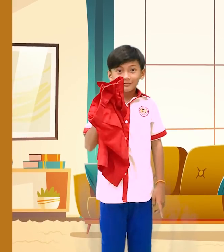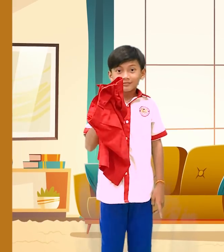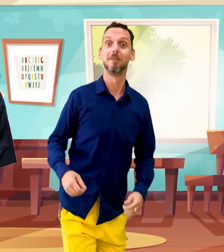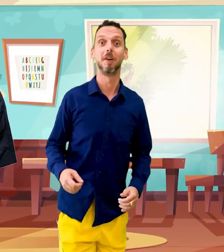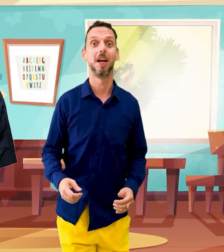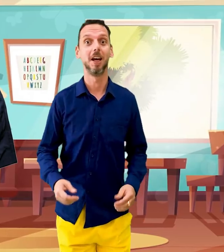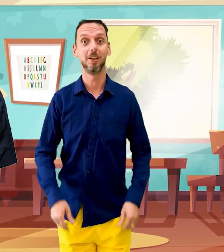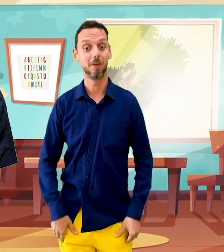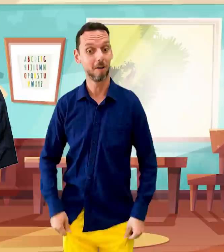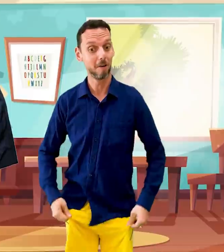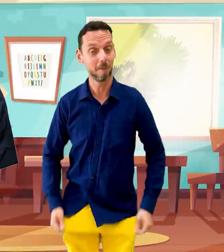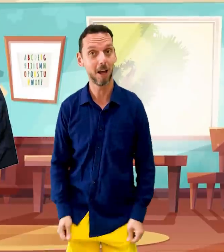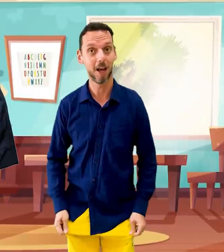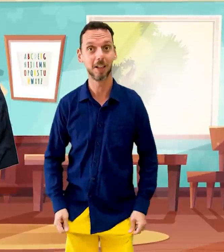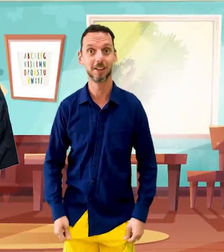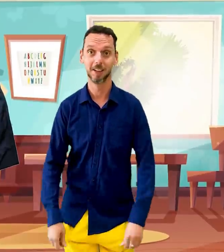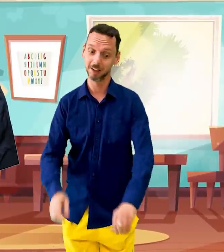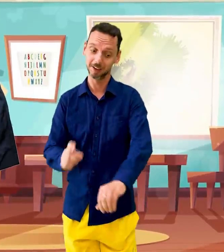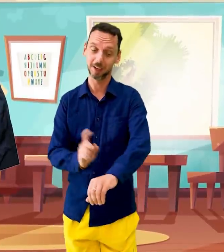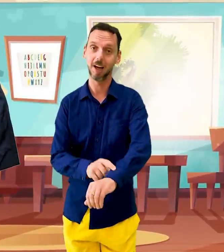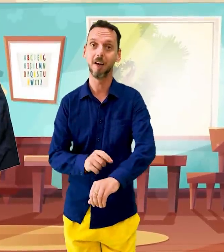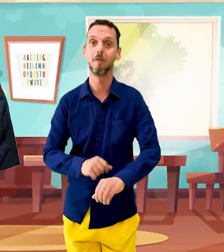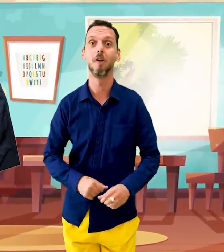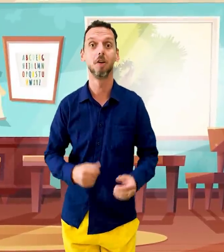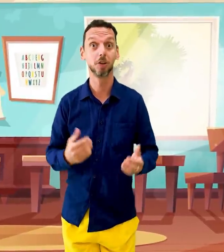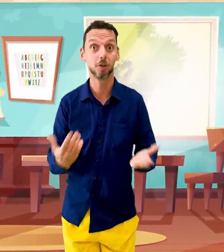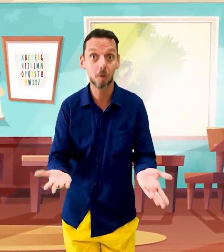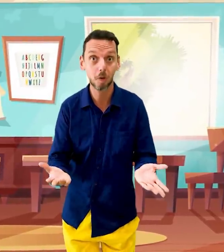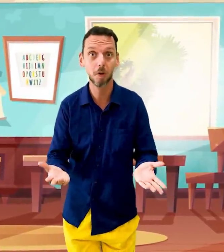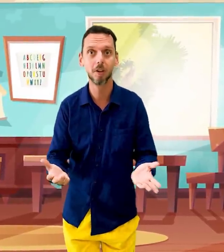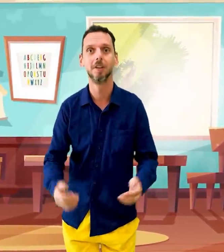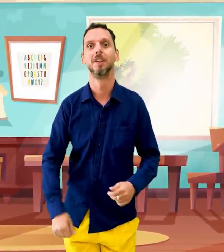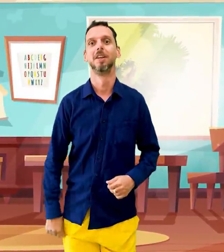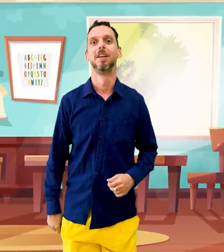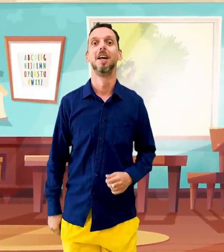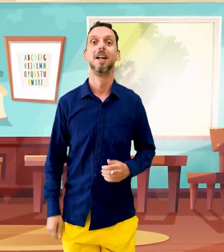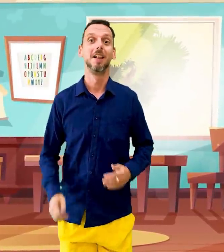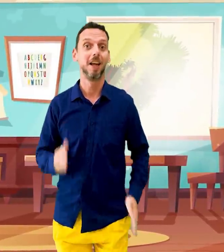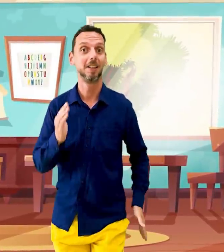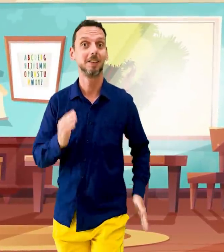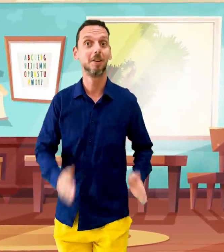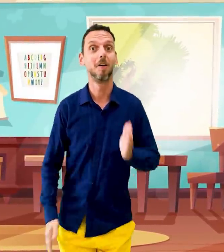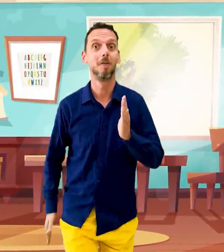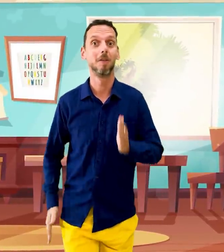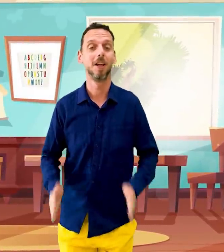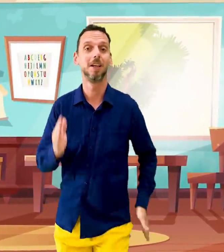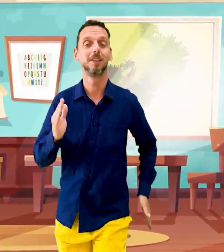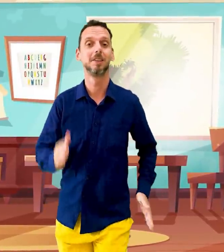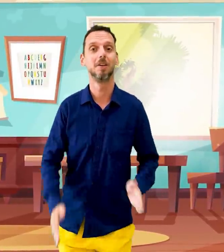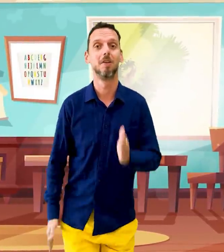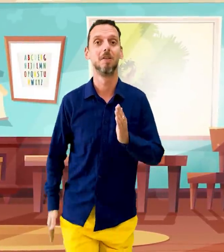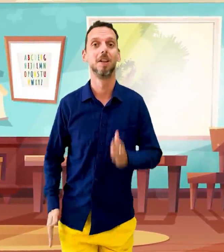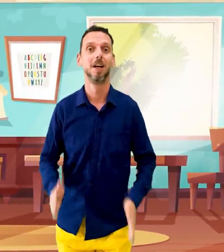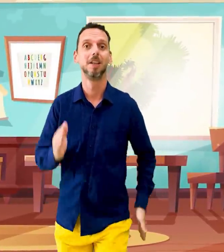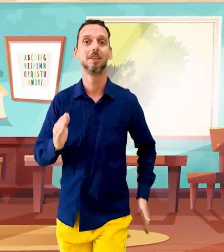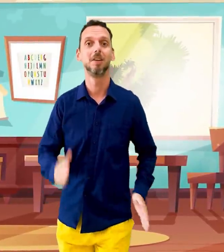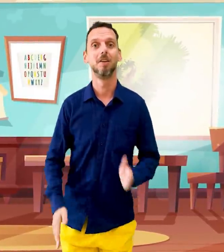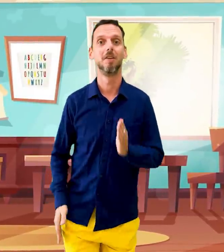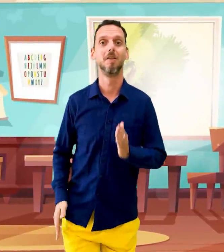Now wear your pants, it's time for school Let's go, let's go, let's go